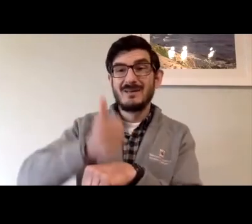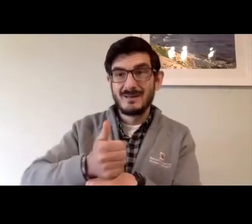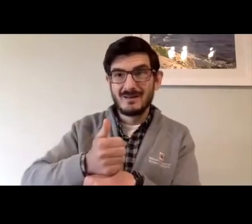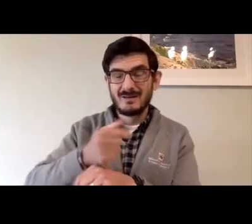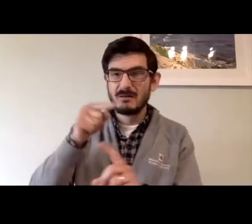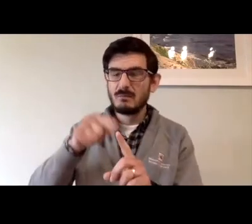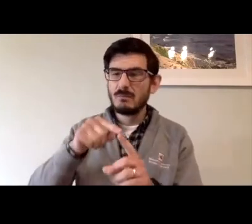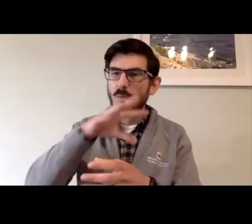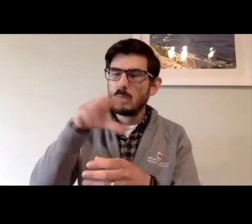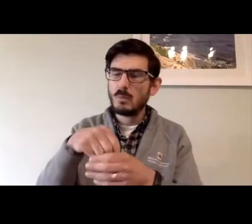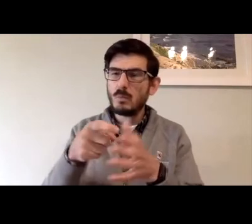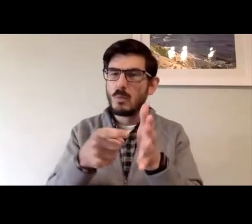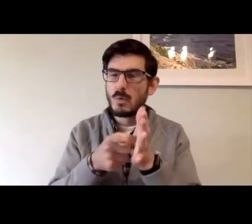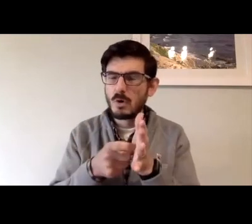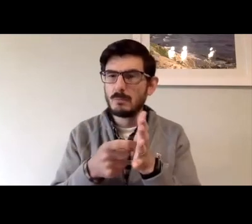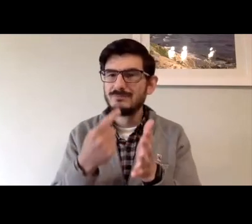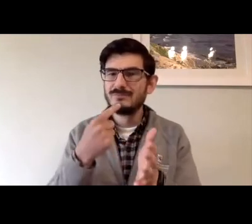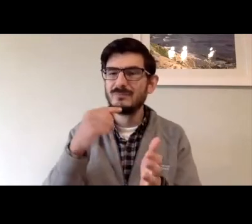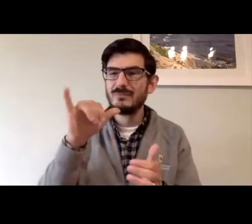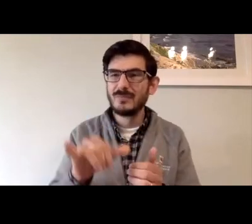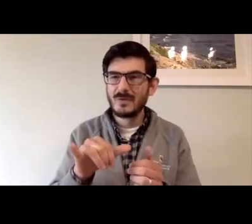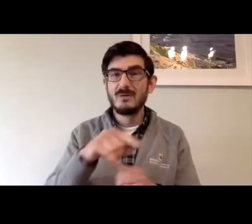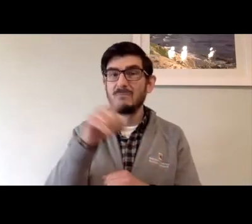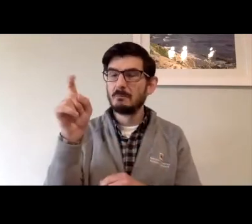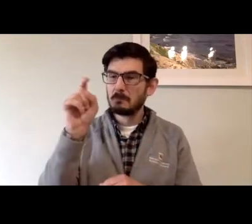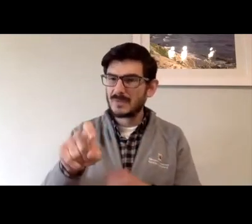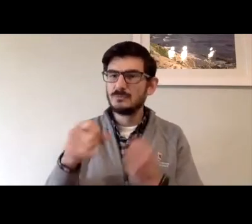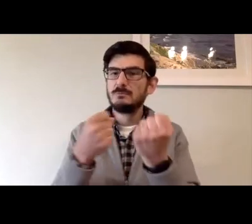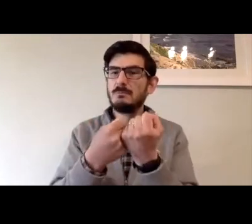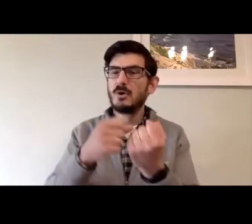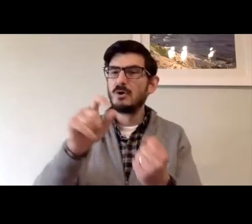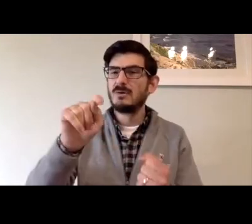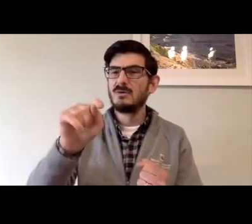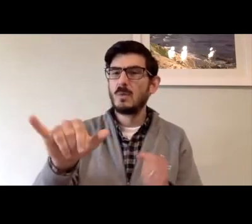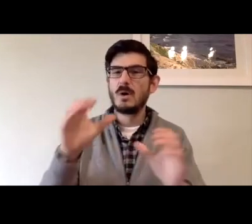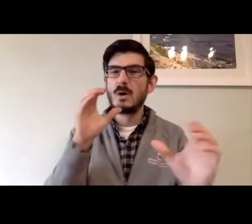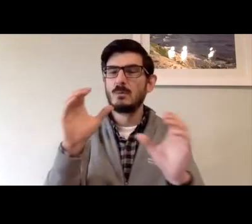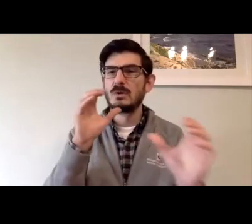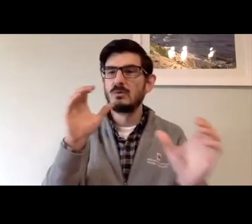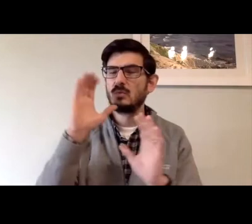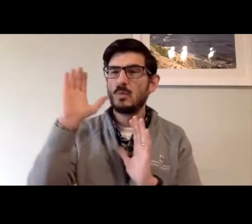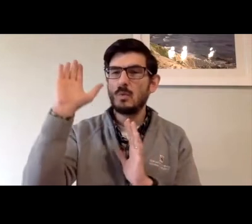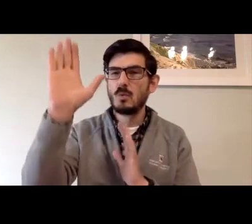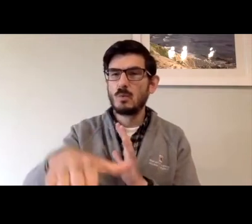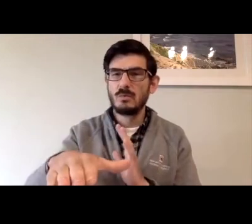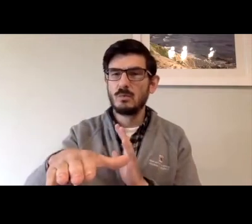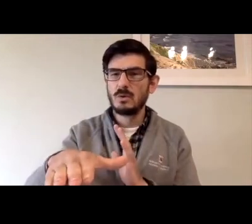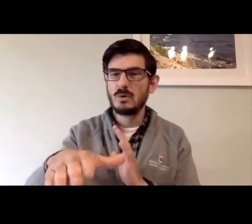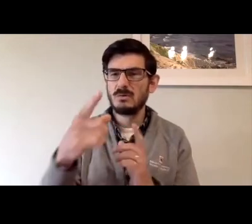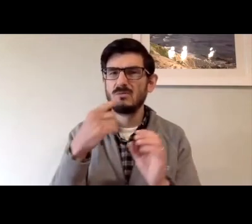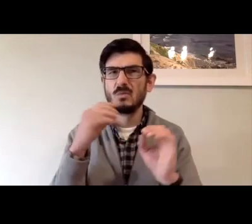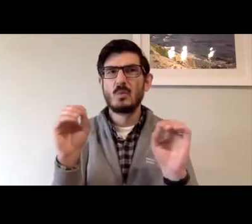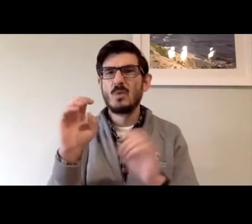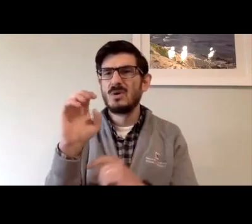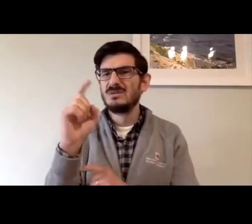said, once the ADA was passed, there was a requirement, as you recall, to support TTY